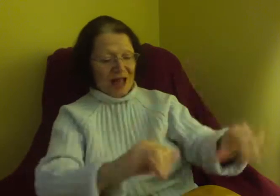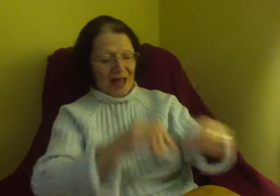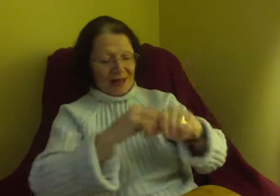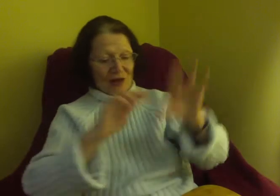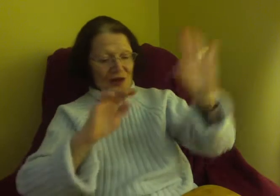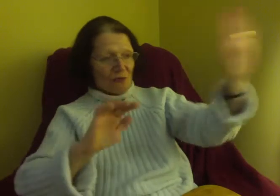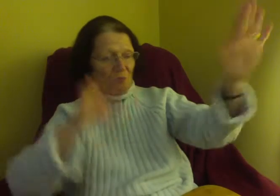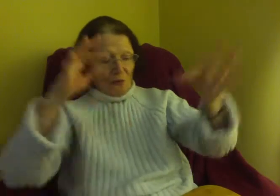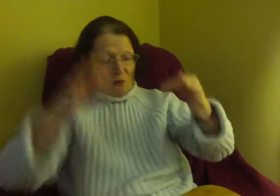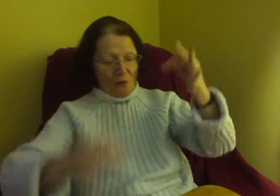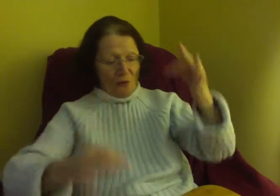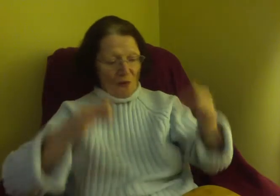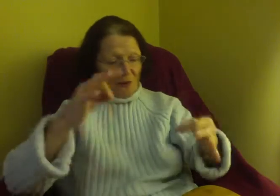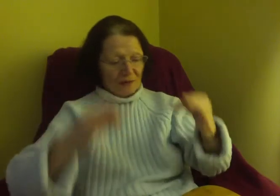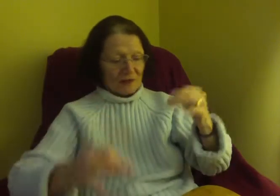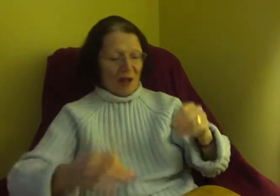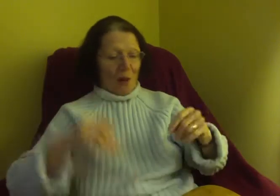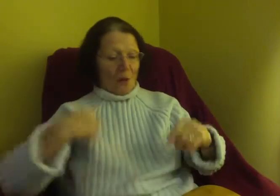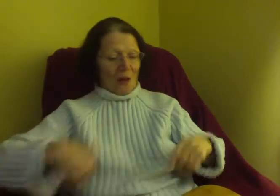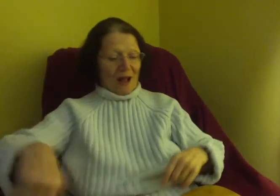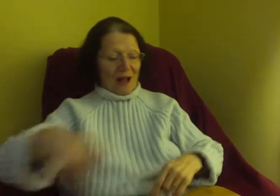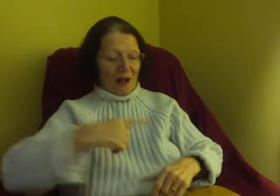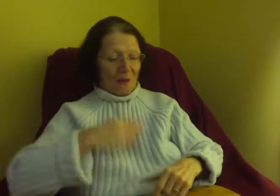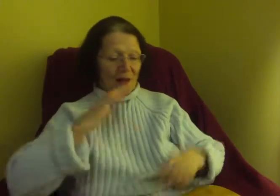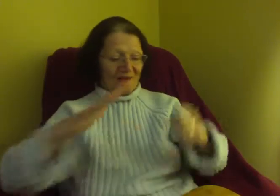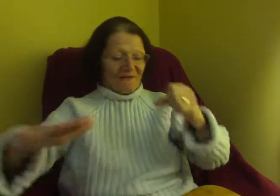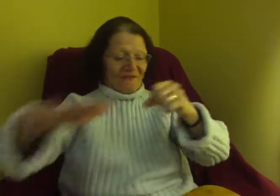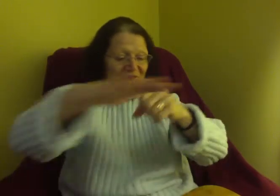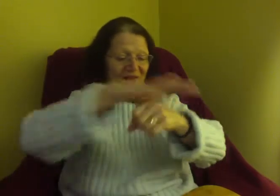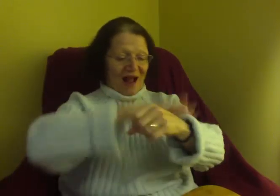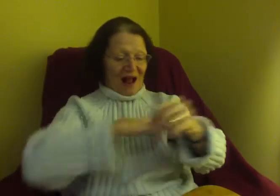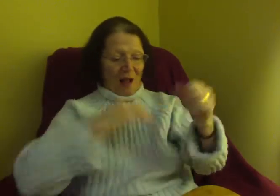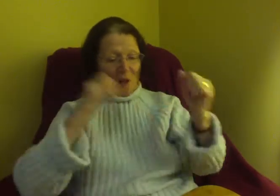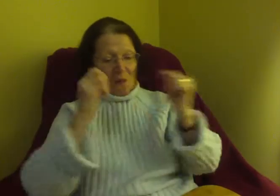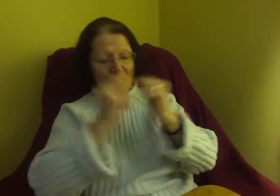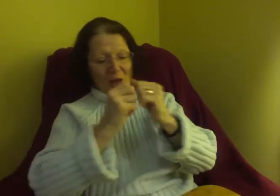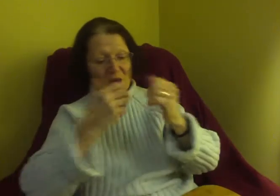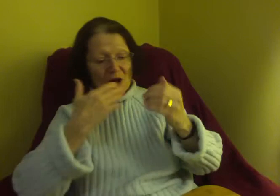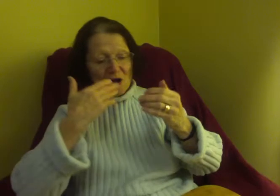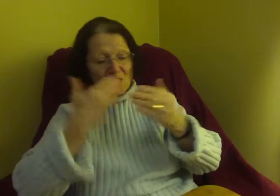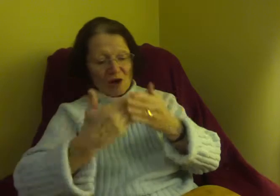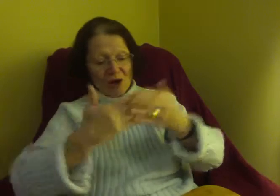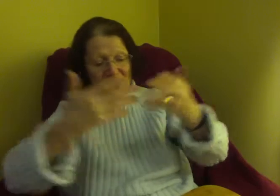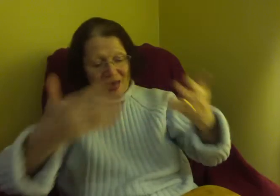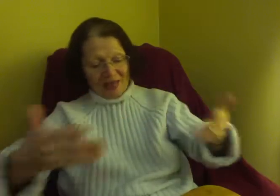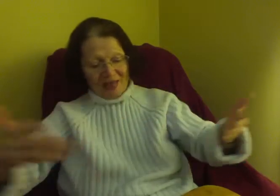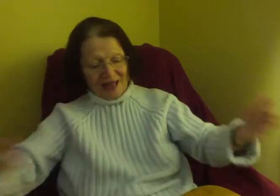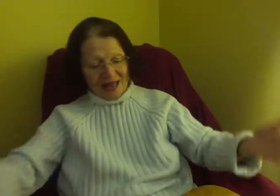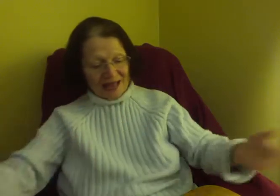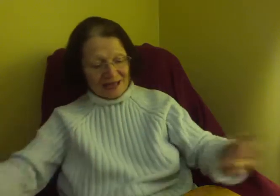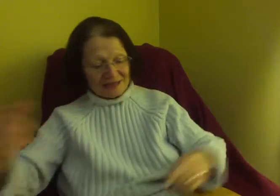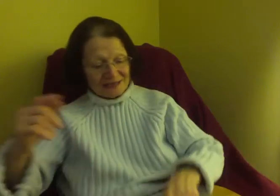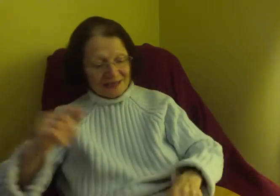out . . . . . . I playing this